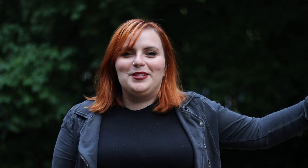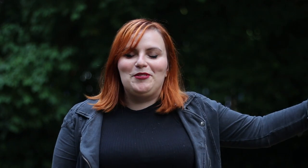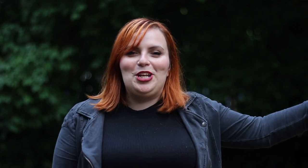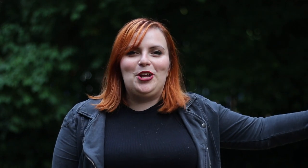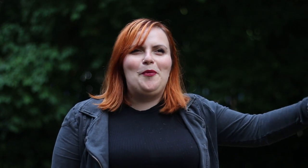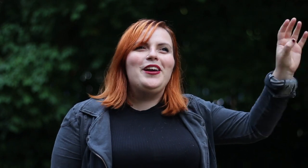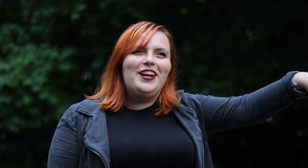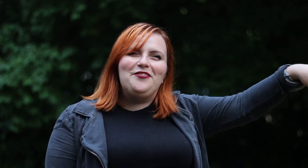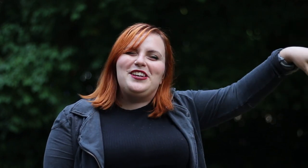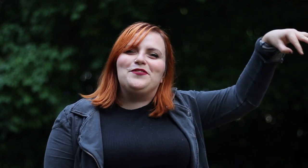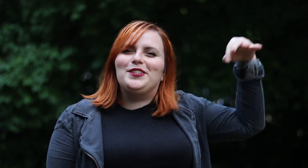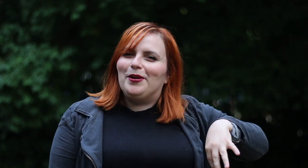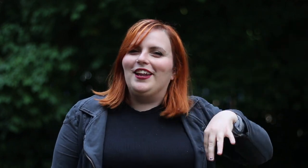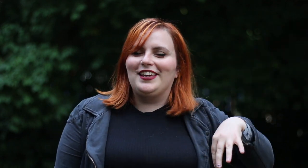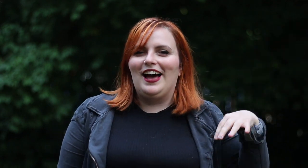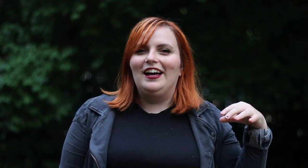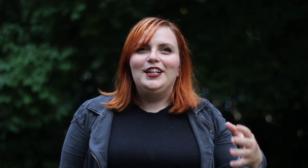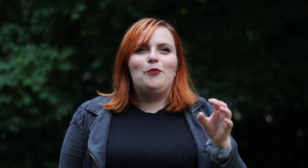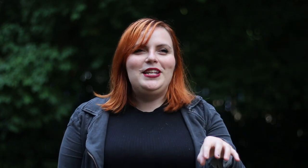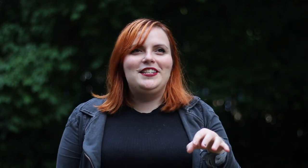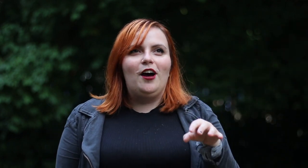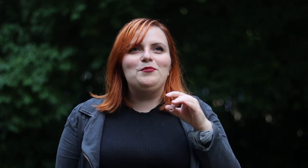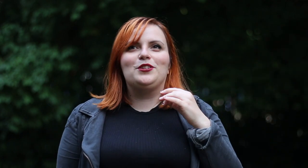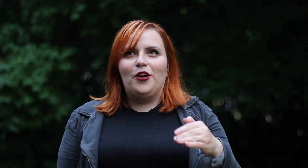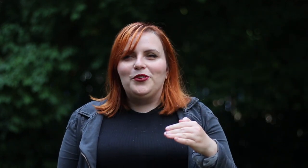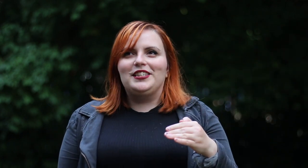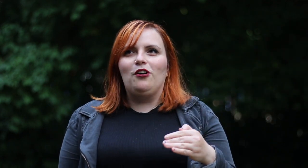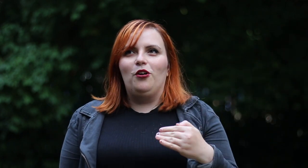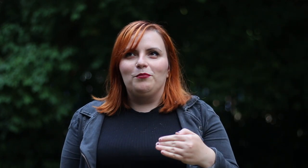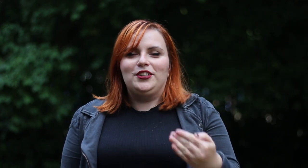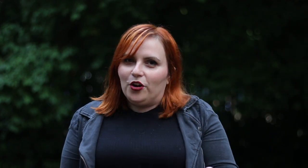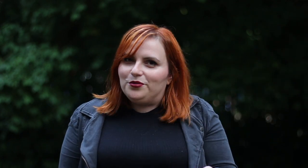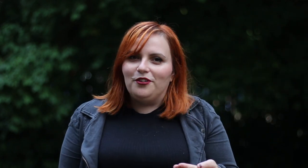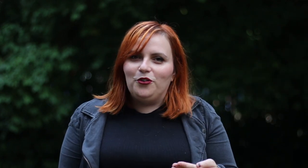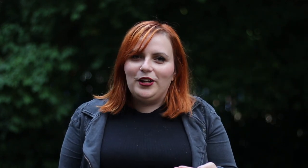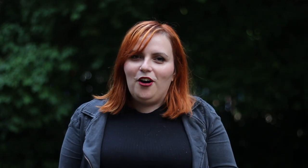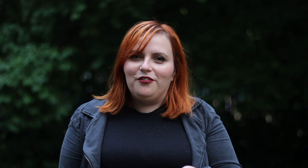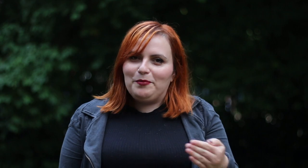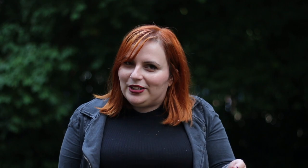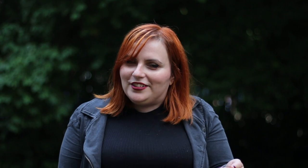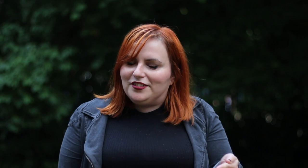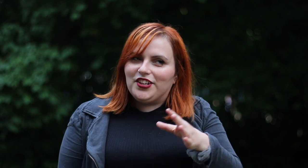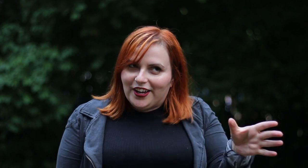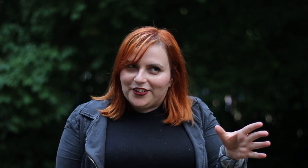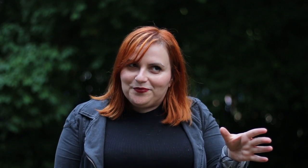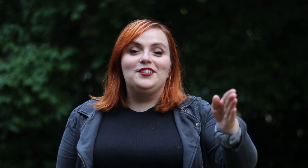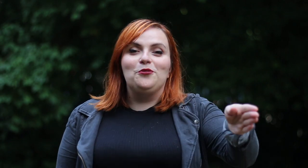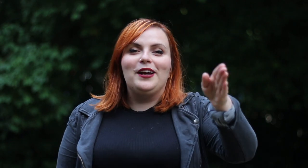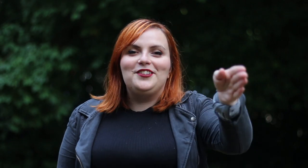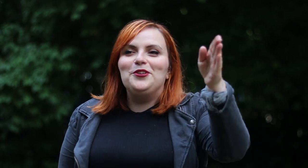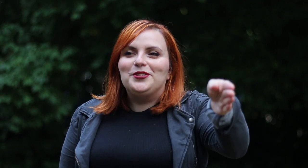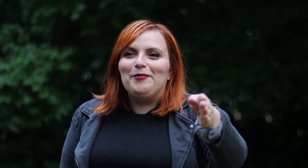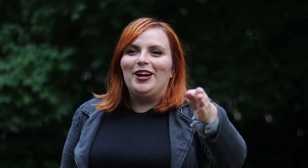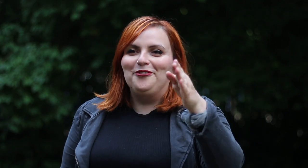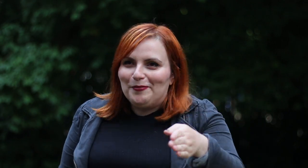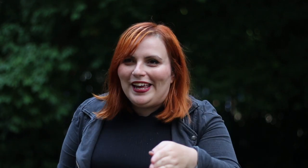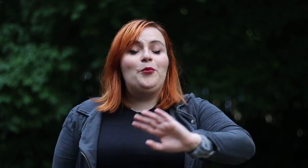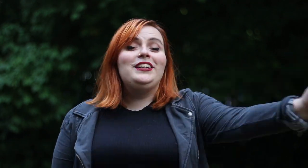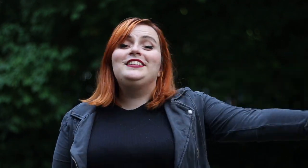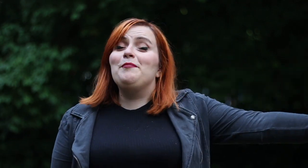something new but I kind of think of summer like that. Winter I'm just focusing on my toes not falling off in Britain so it is always new summer for me. Bright summer